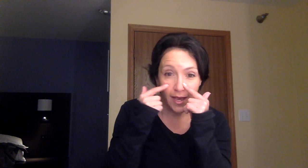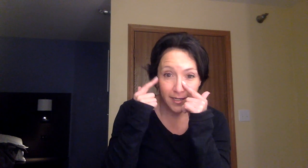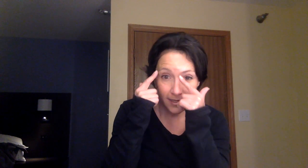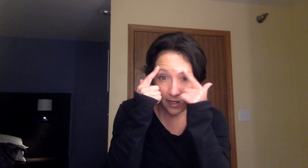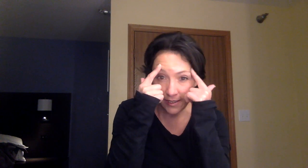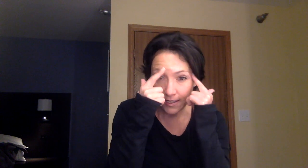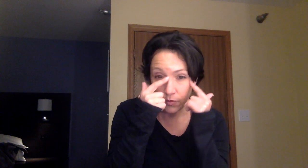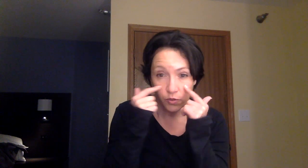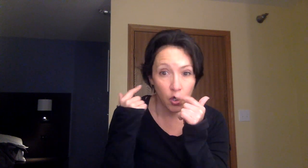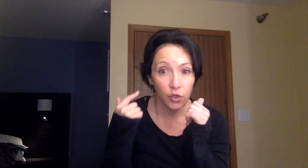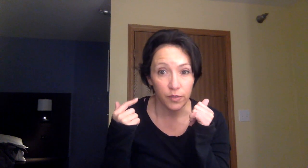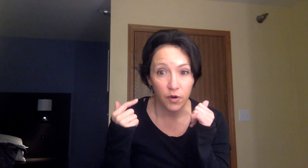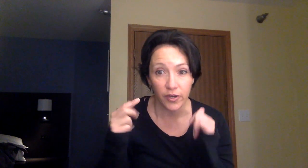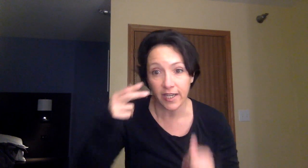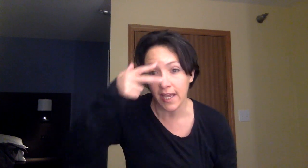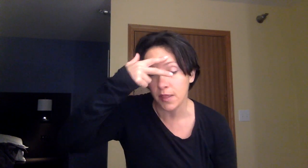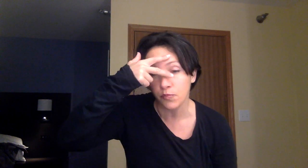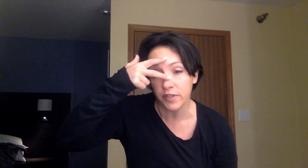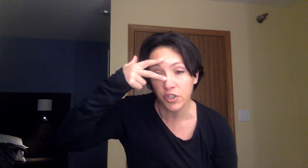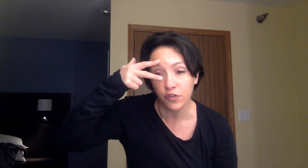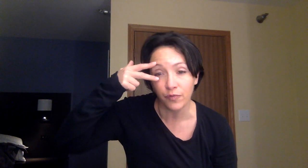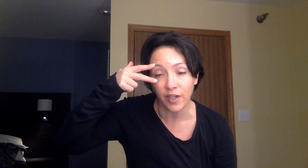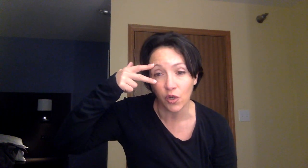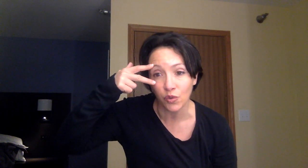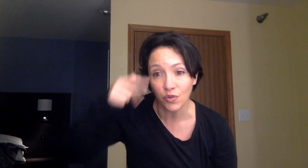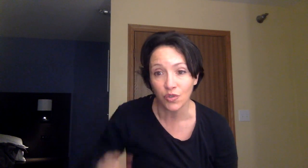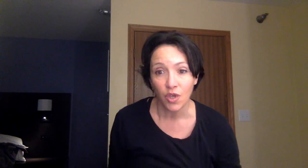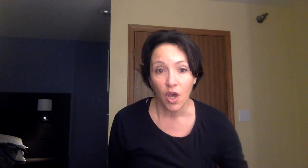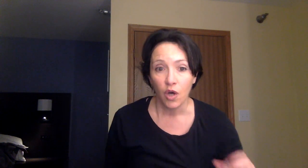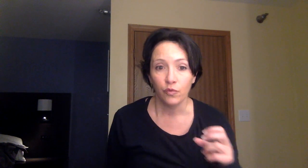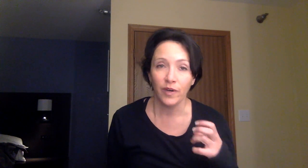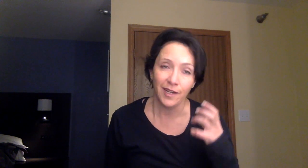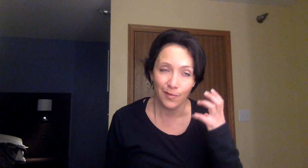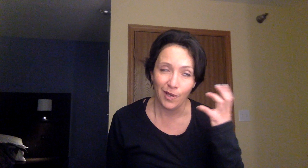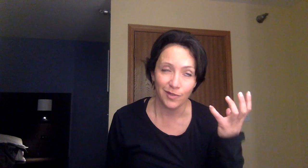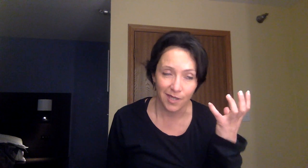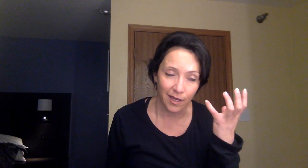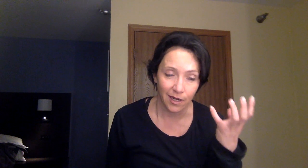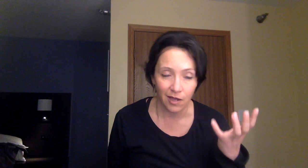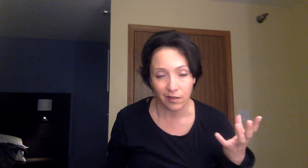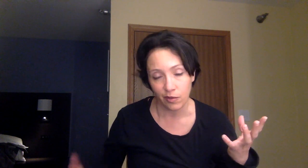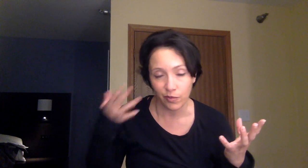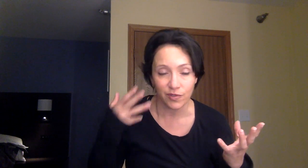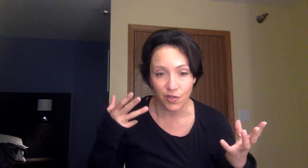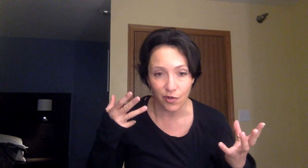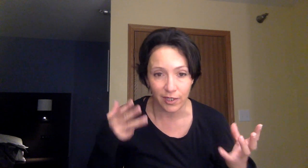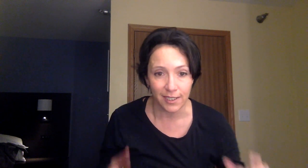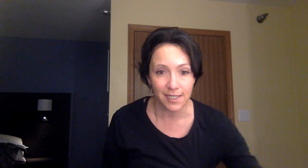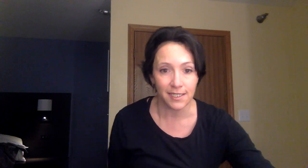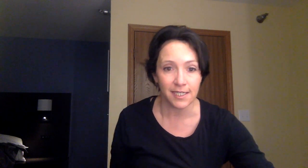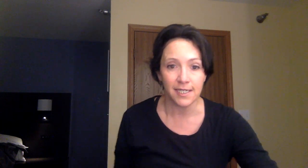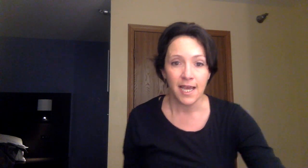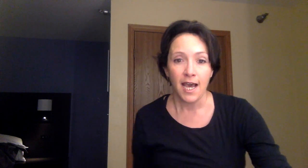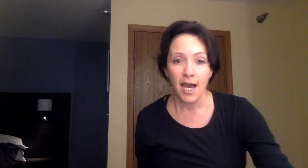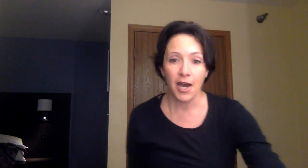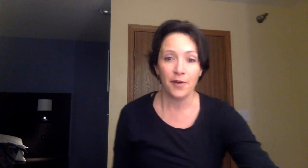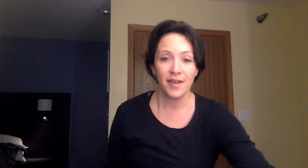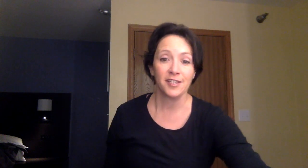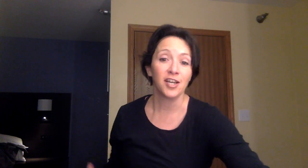eye sockets were totally broken and the bridge of my nose. One eyeball was hanging out, the other one was thoroughly indented, and the